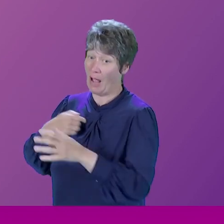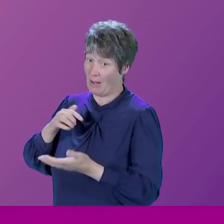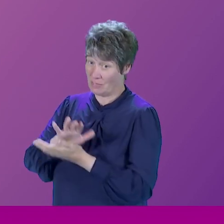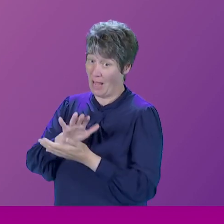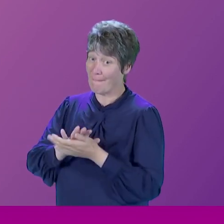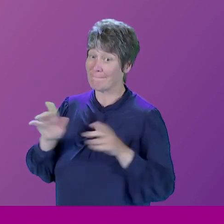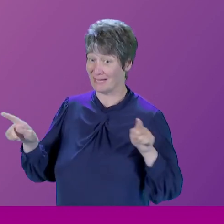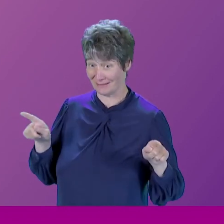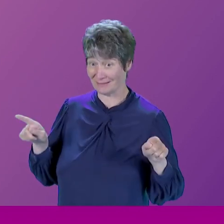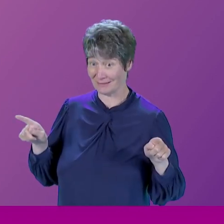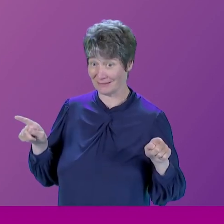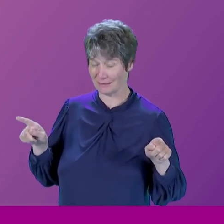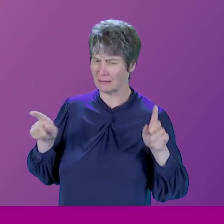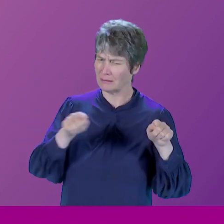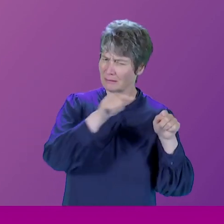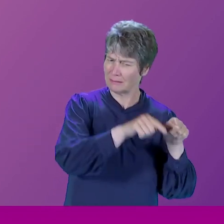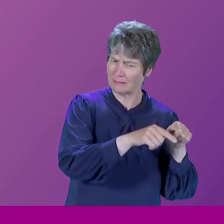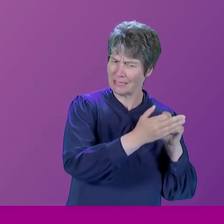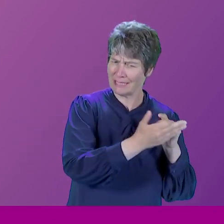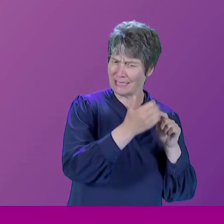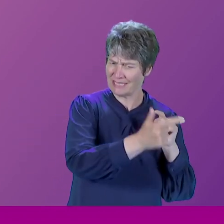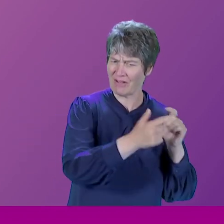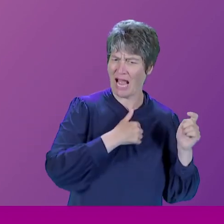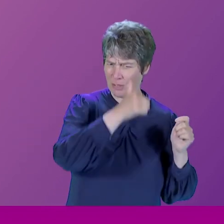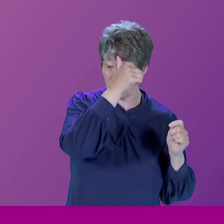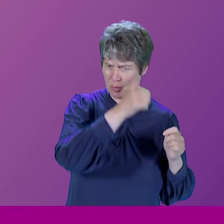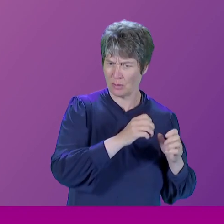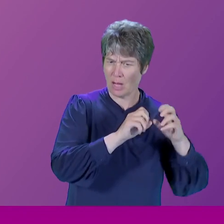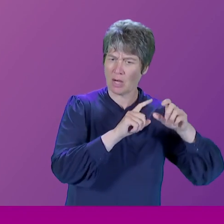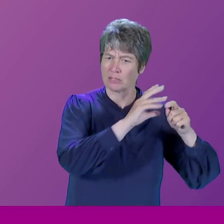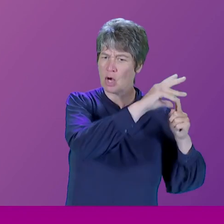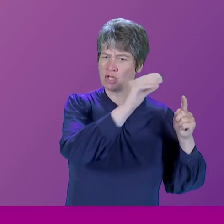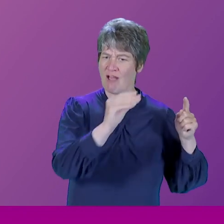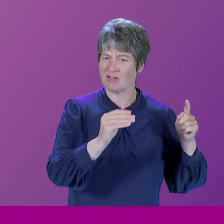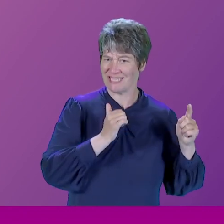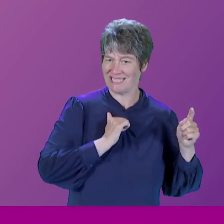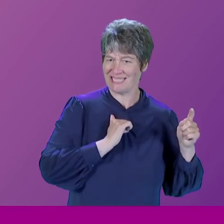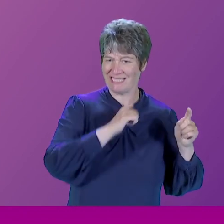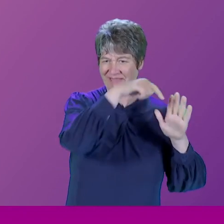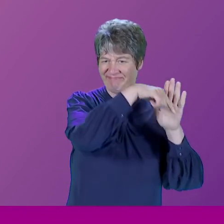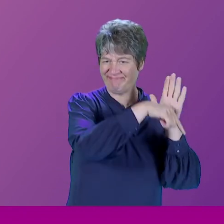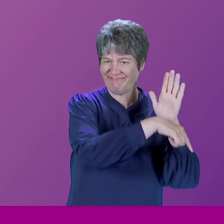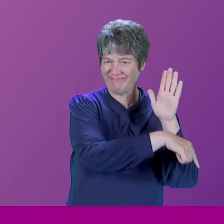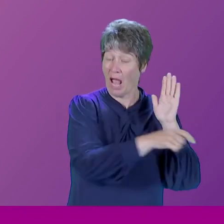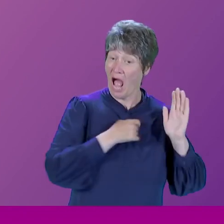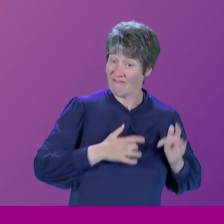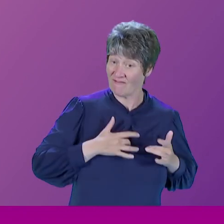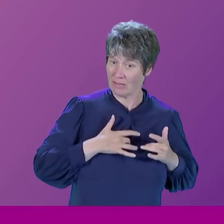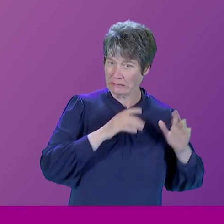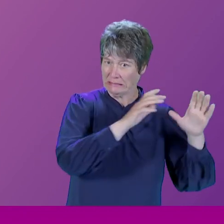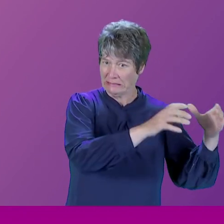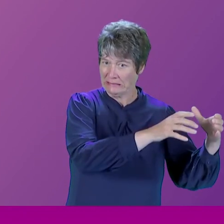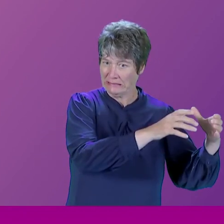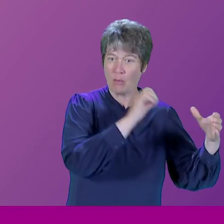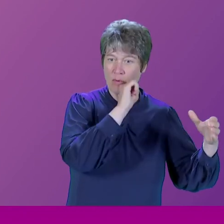Conservatives were going down to a very, very heavy defeat. And I thought that the Conservatives would be in opposition for 10 or 15 years,